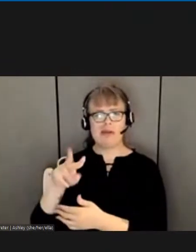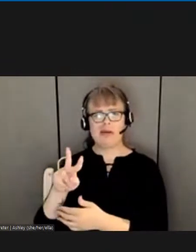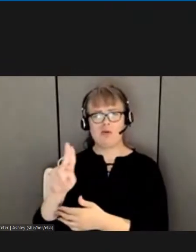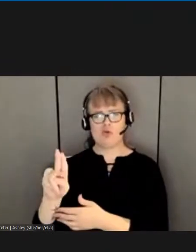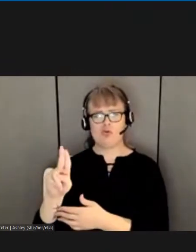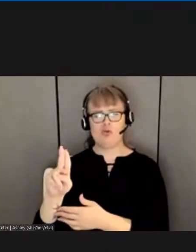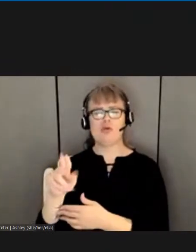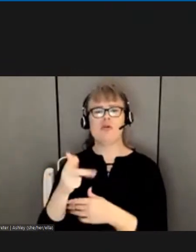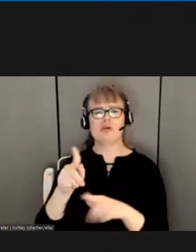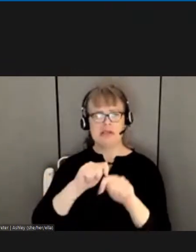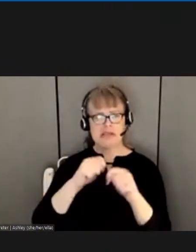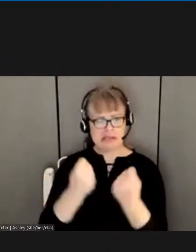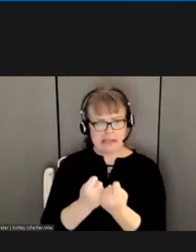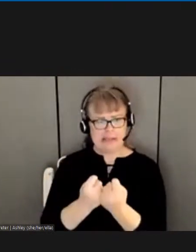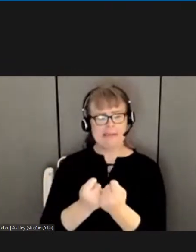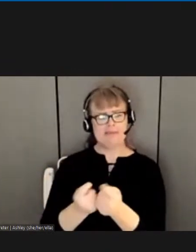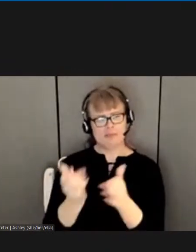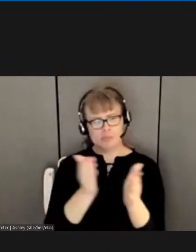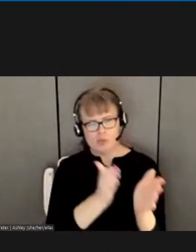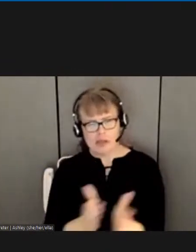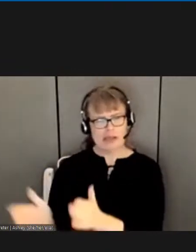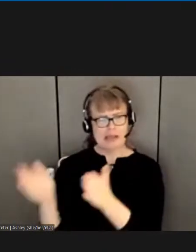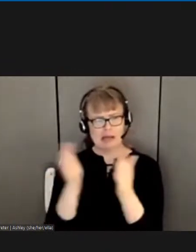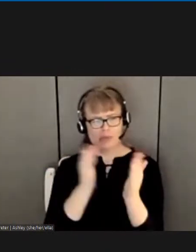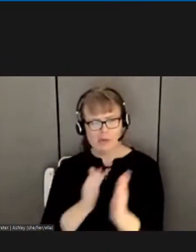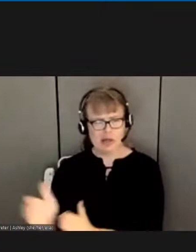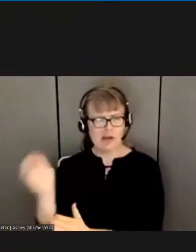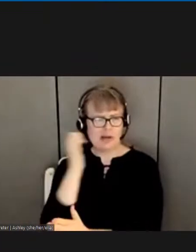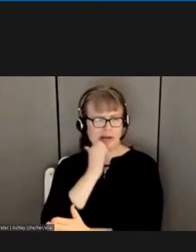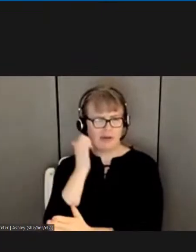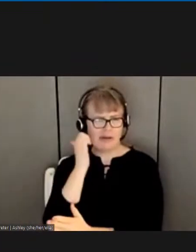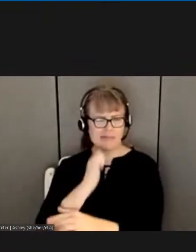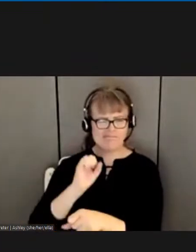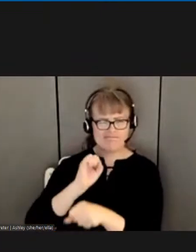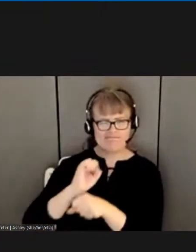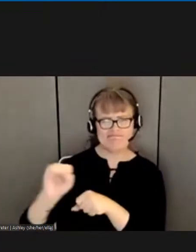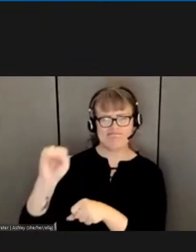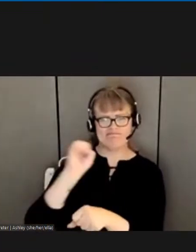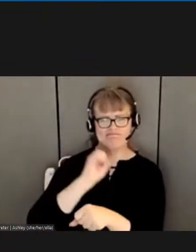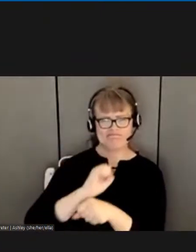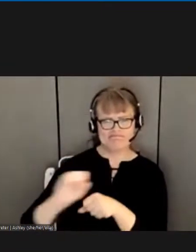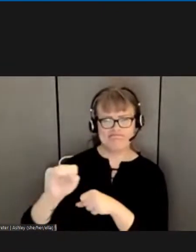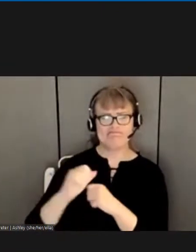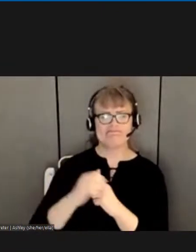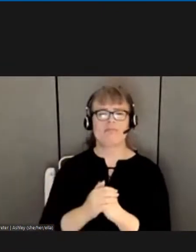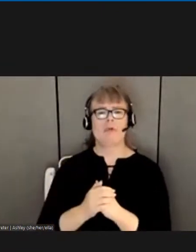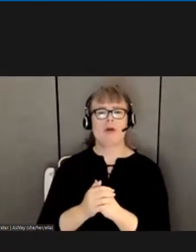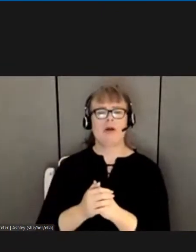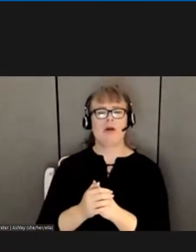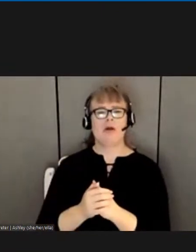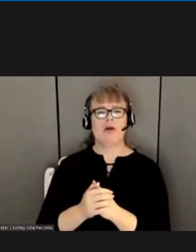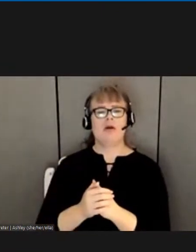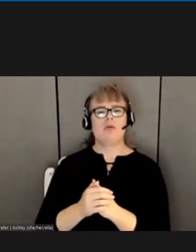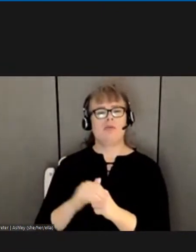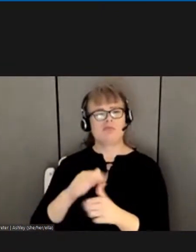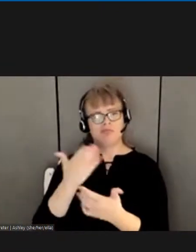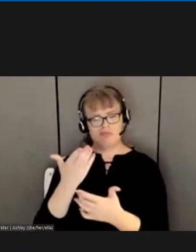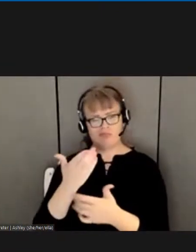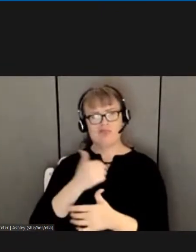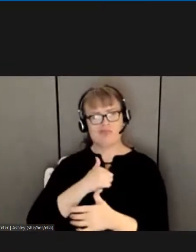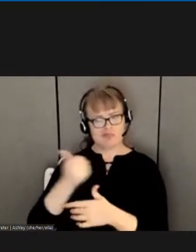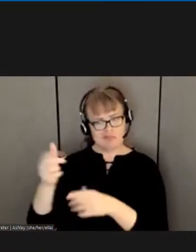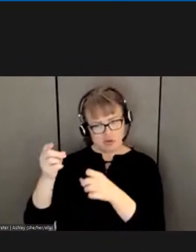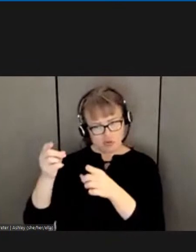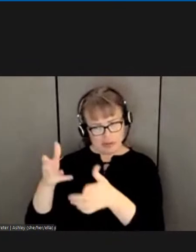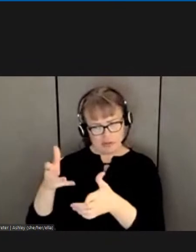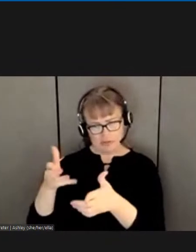negotiations president dimestine and i have been meeting on a regular basis to narrow plan and focus this has included multiple